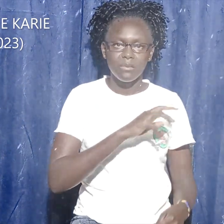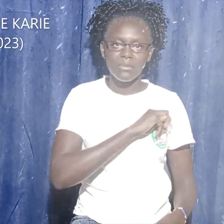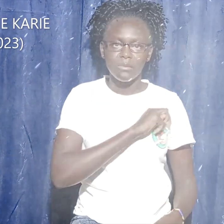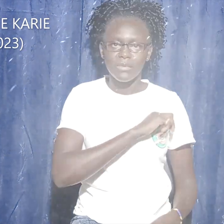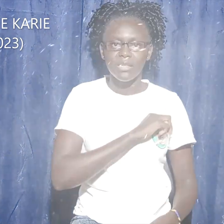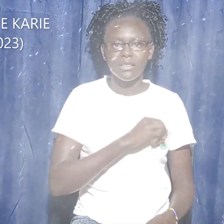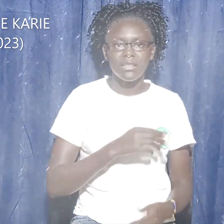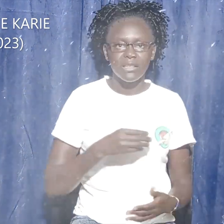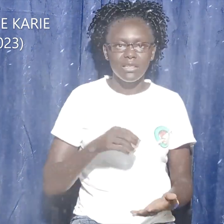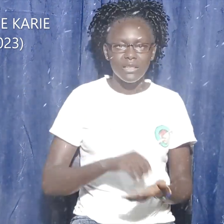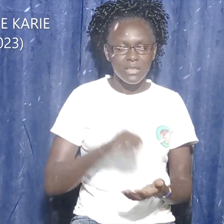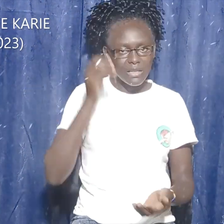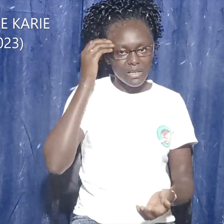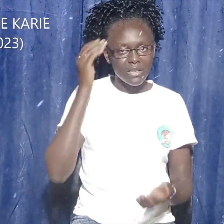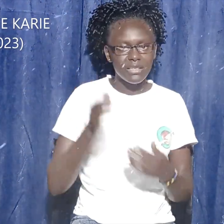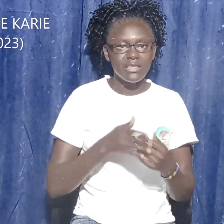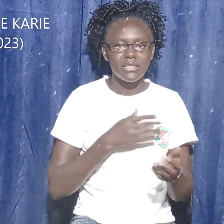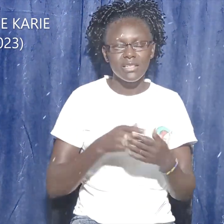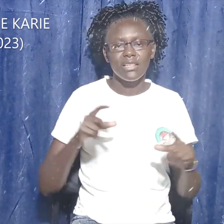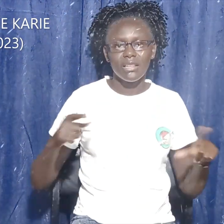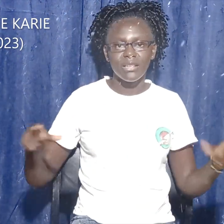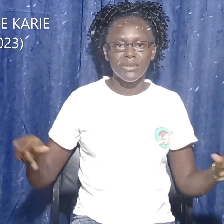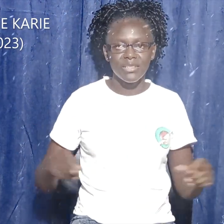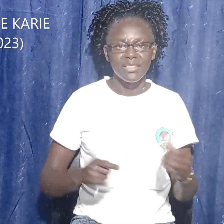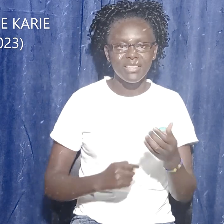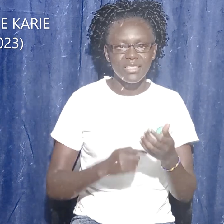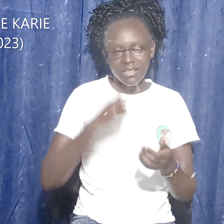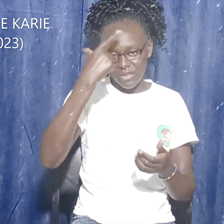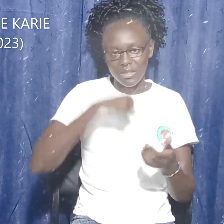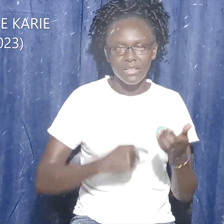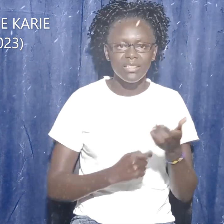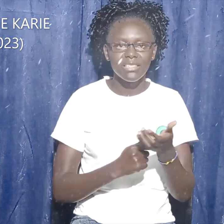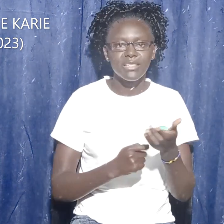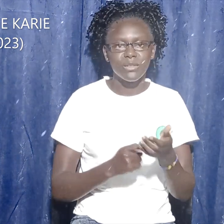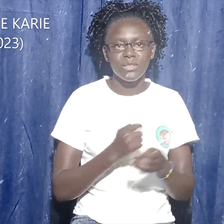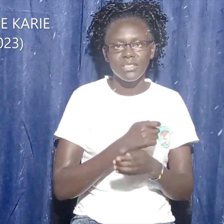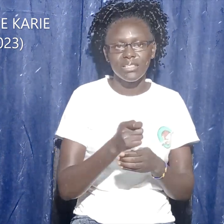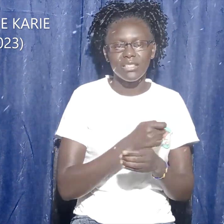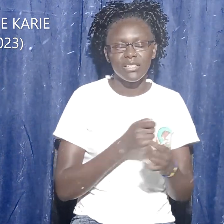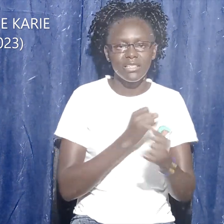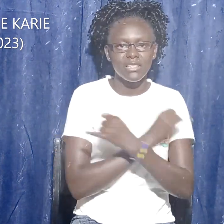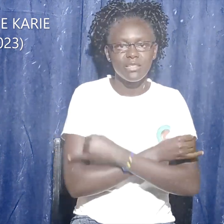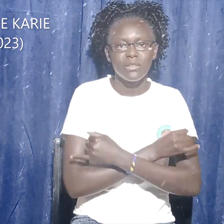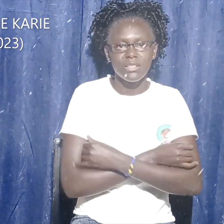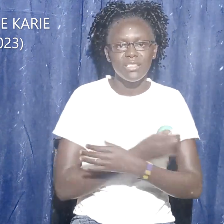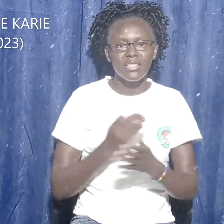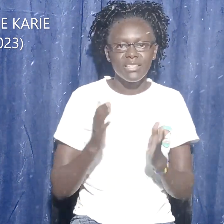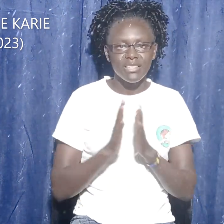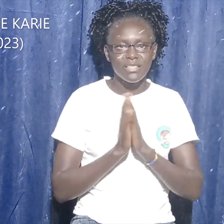Training Institute. I have a story, topic, Jesus' Resurrection.